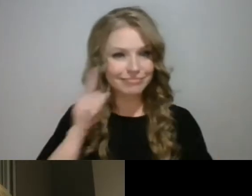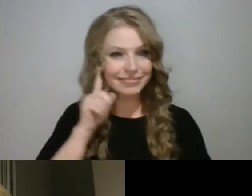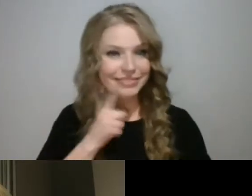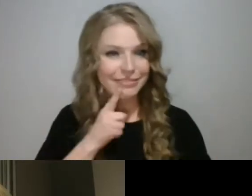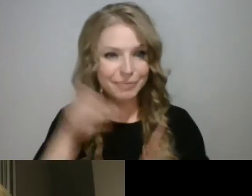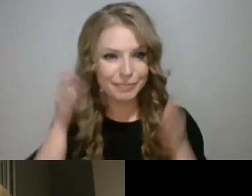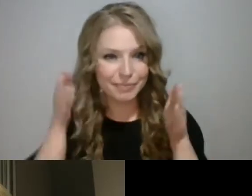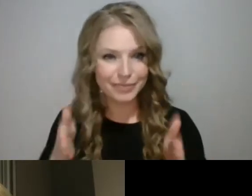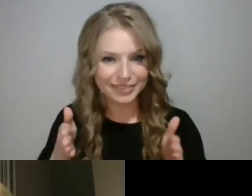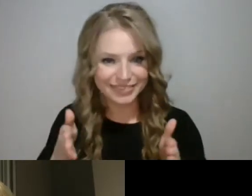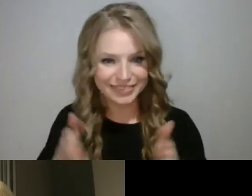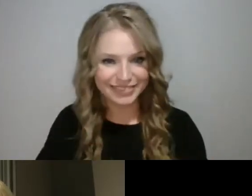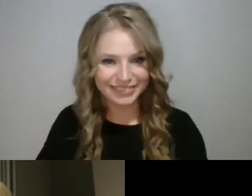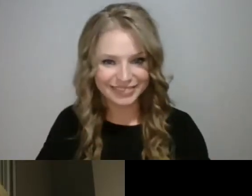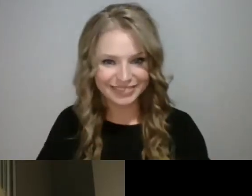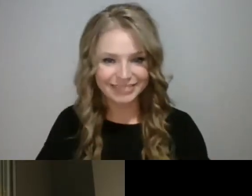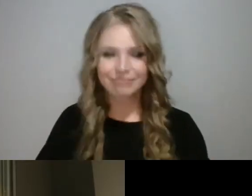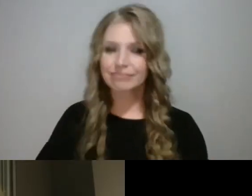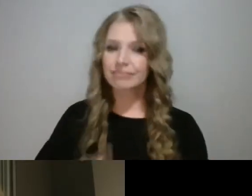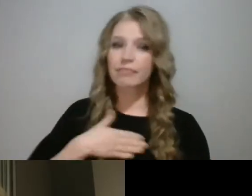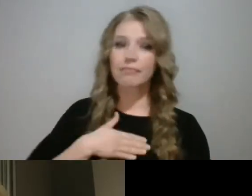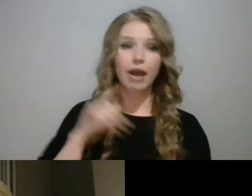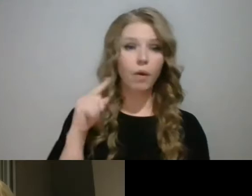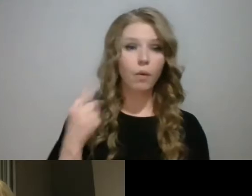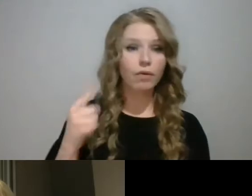person, being a deaf person.